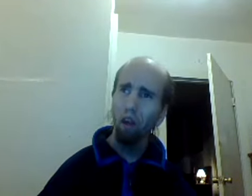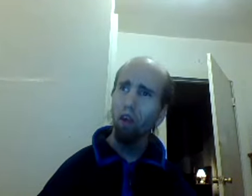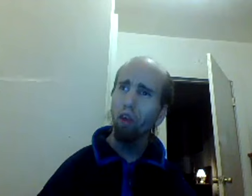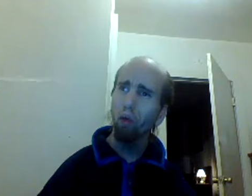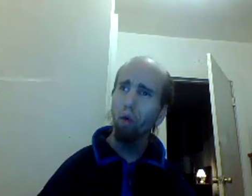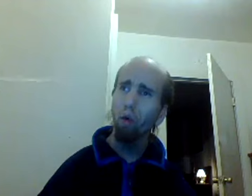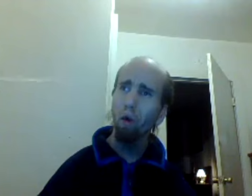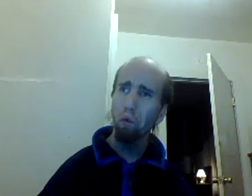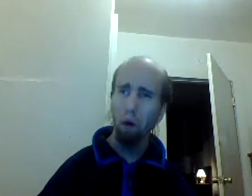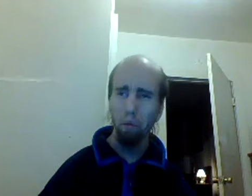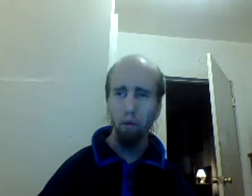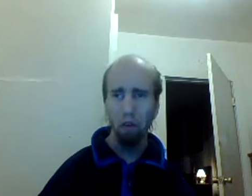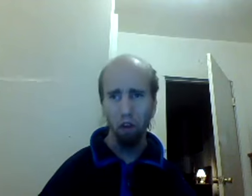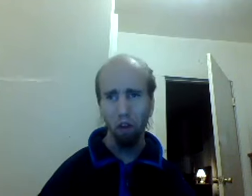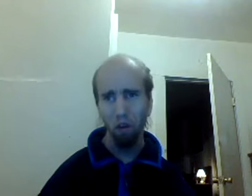through my music